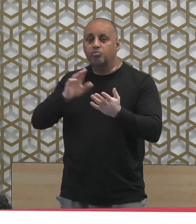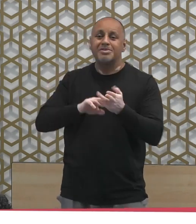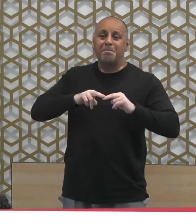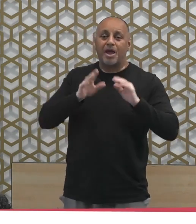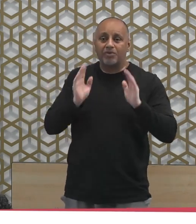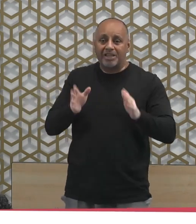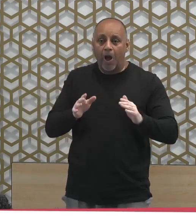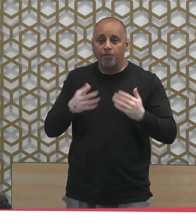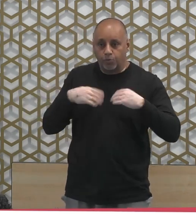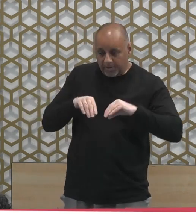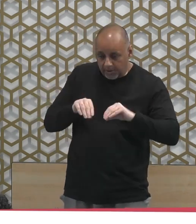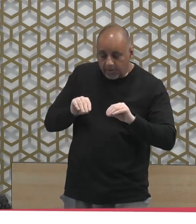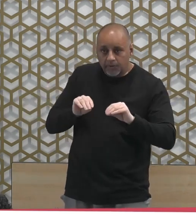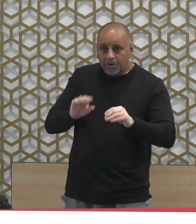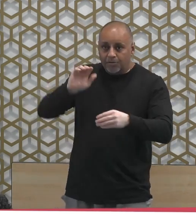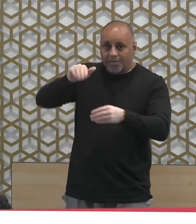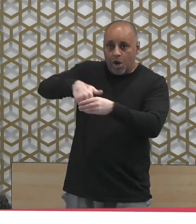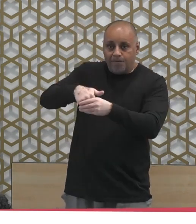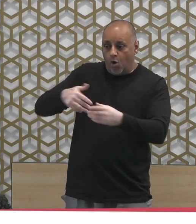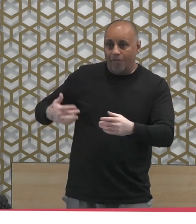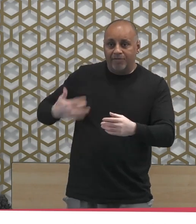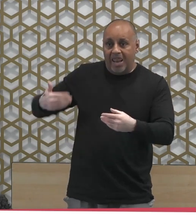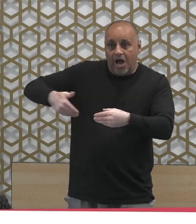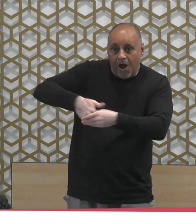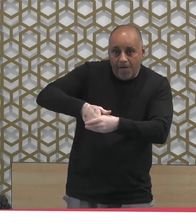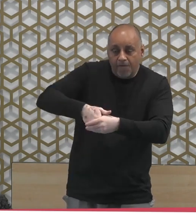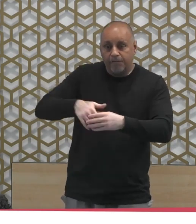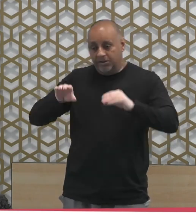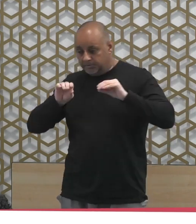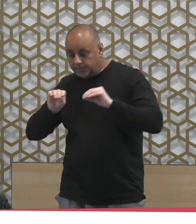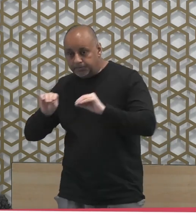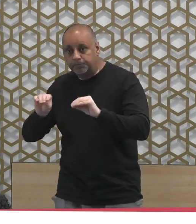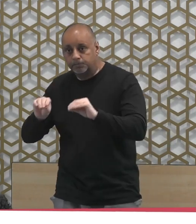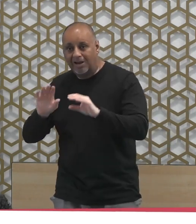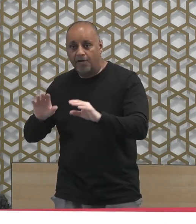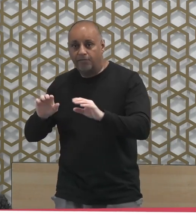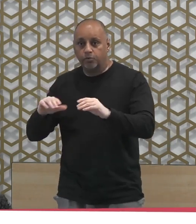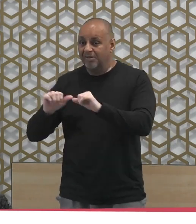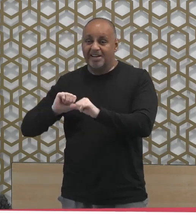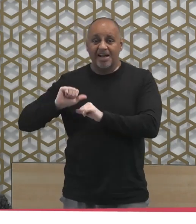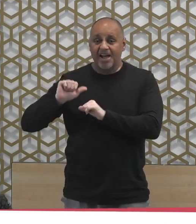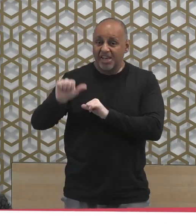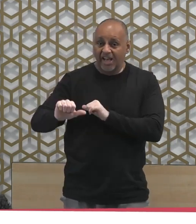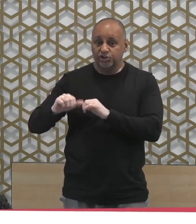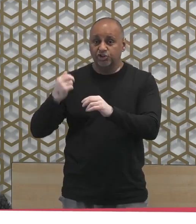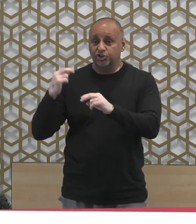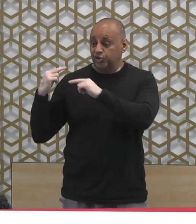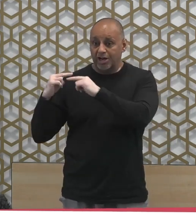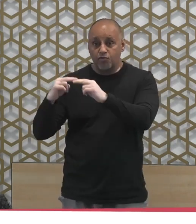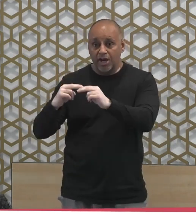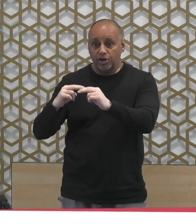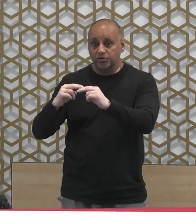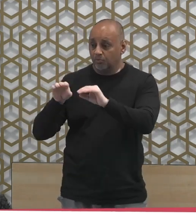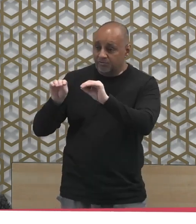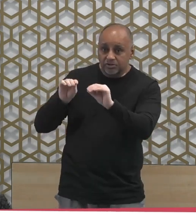needs to be in place at the forefront in educating our next generation about how to break the world down